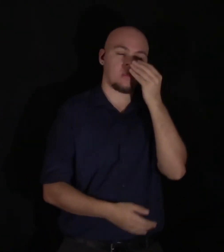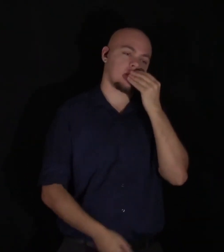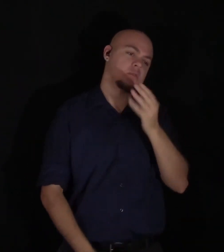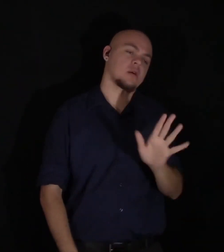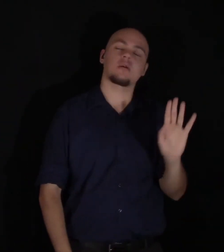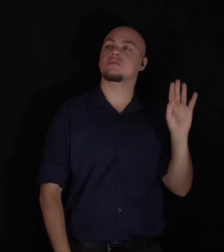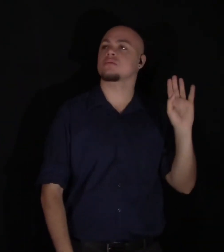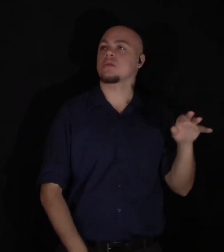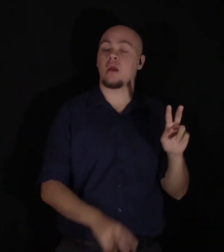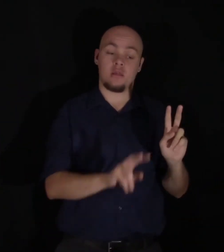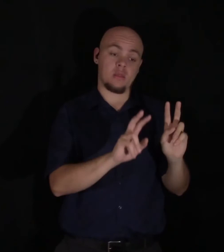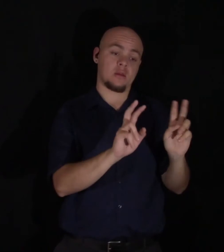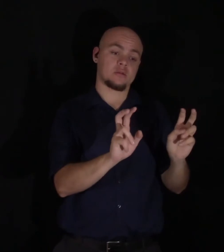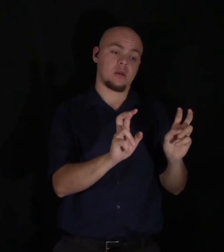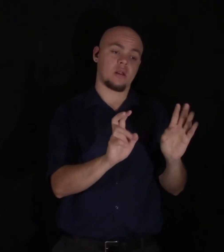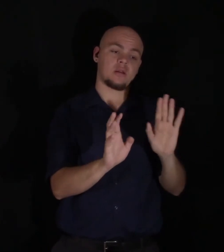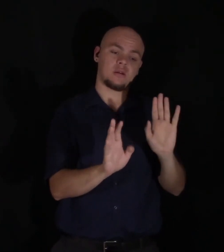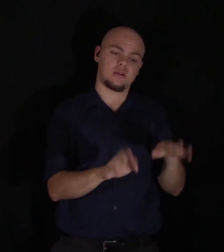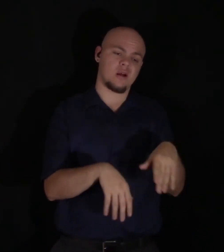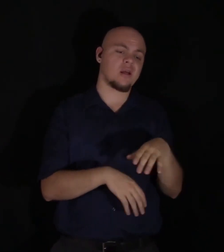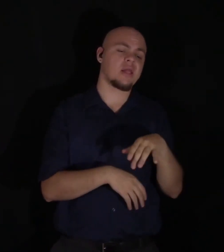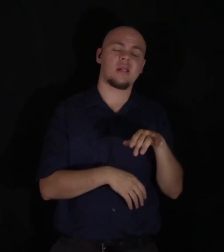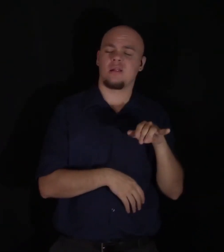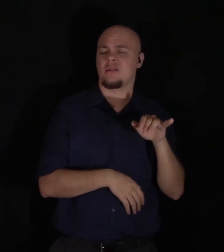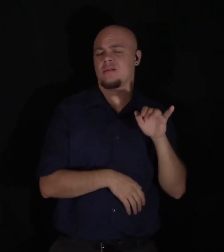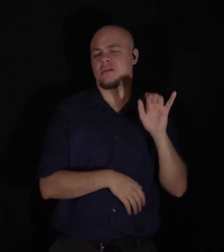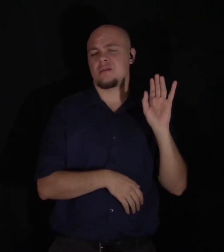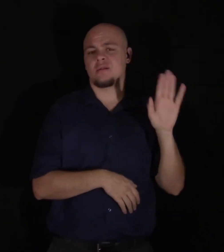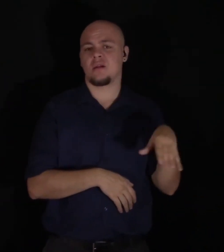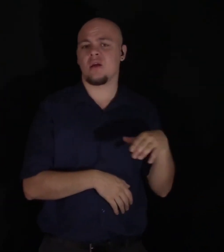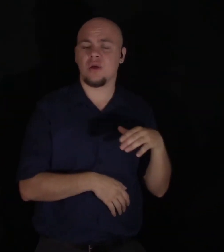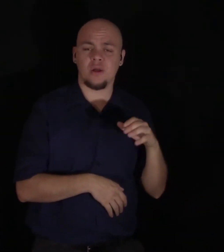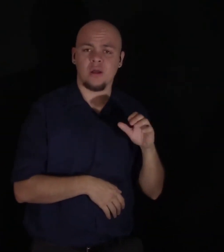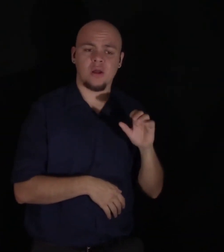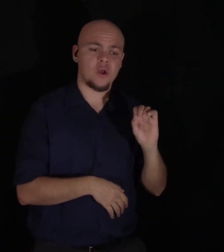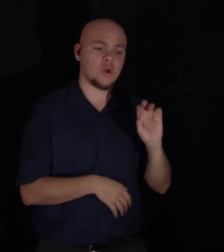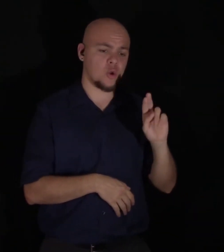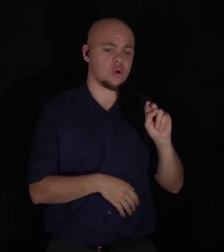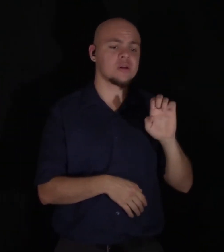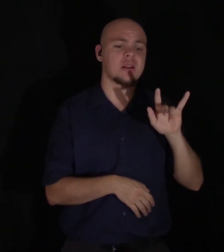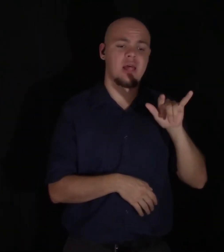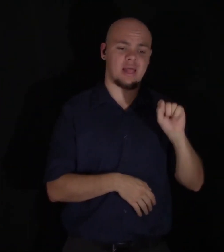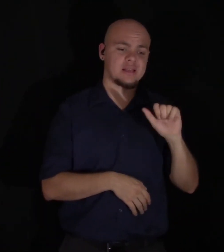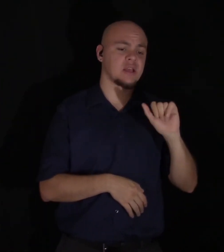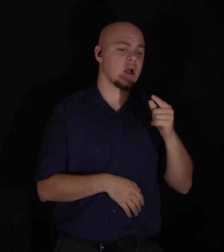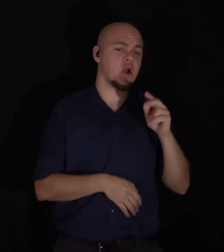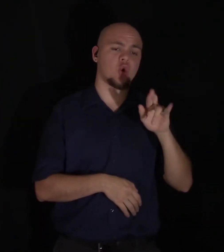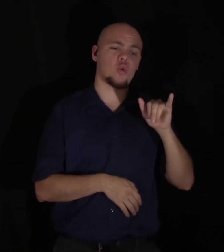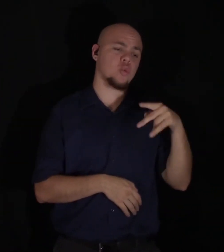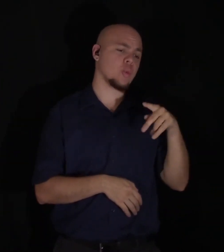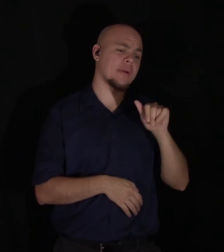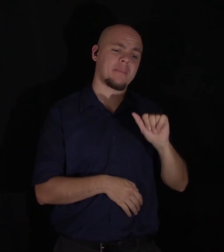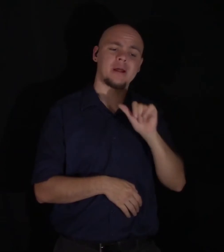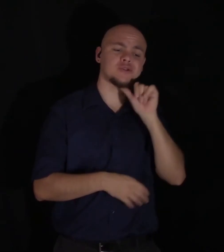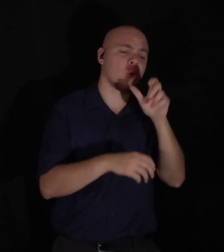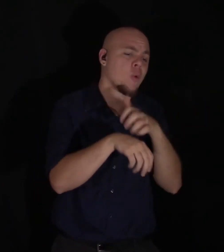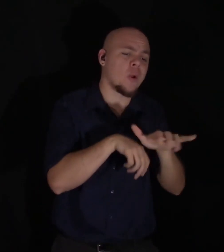title-page of my book, and said—'Ah, Cornelius Agrippa! My dear Victor, do not waste your time upon this. It is sad